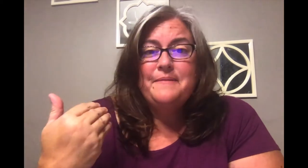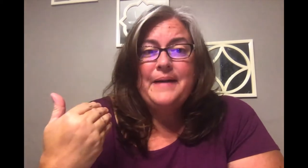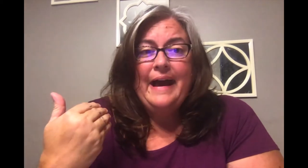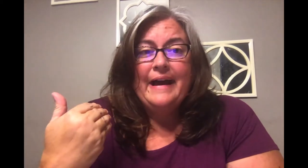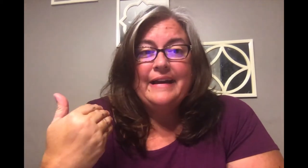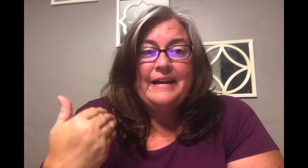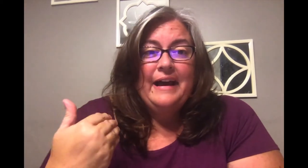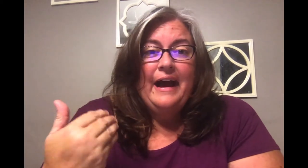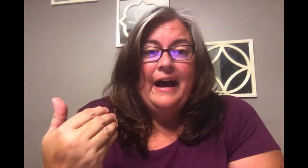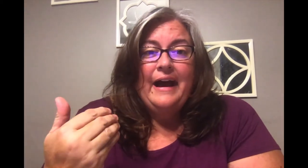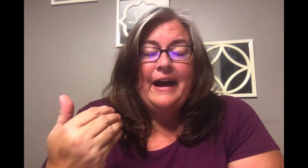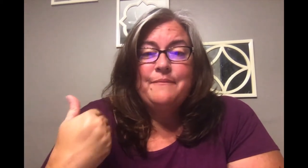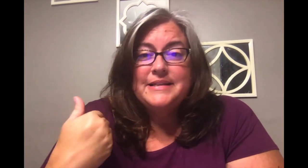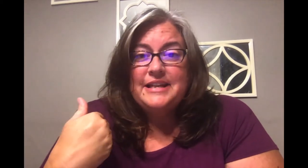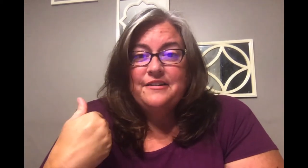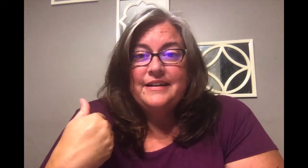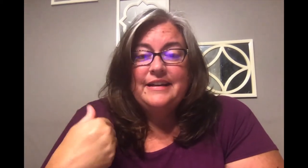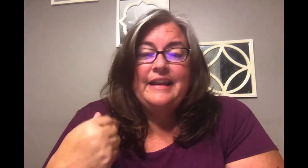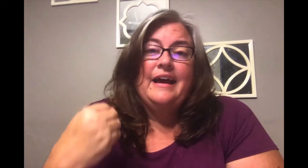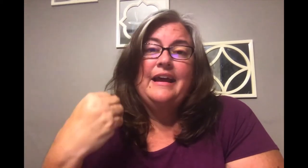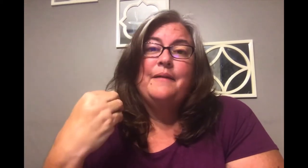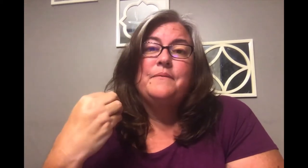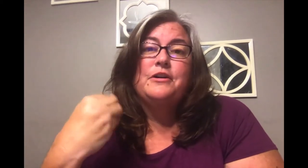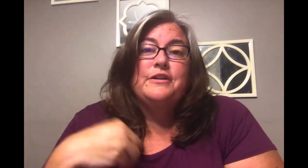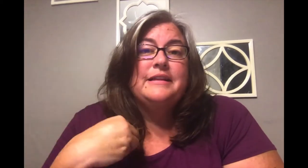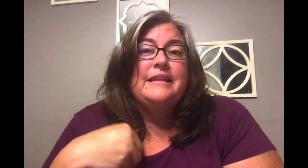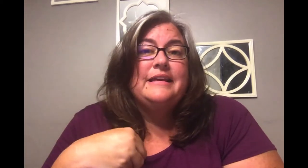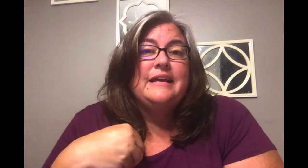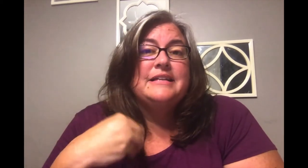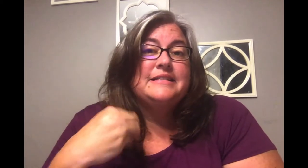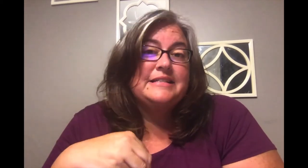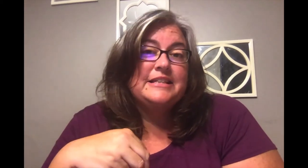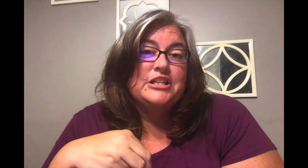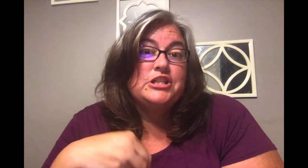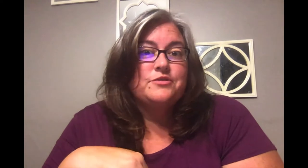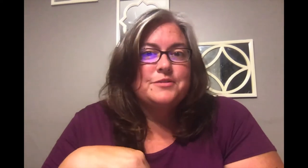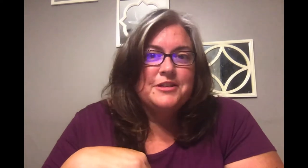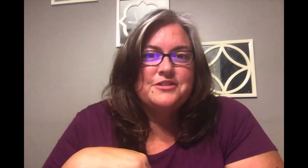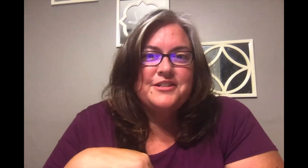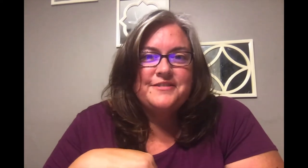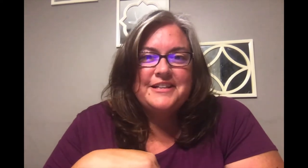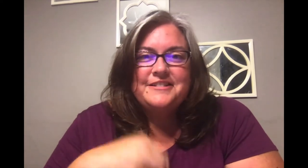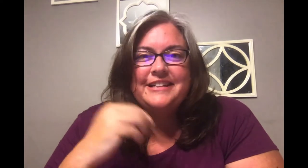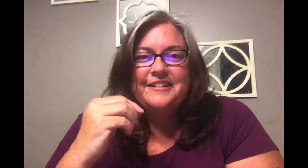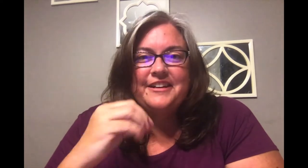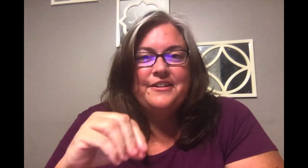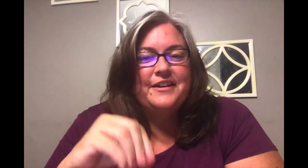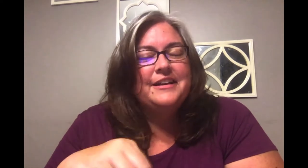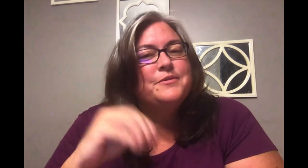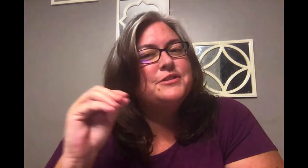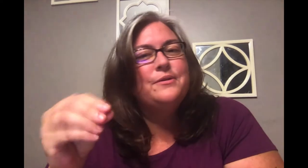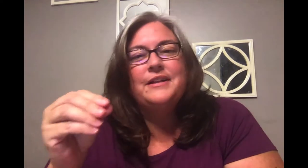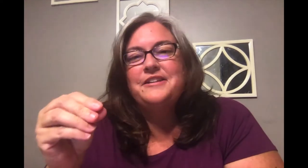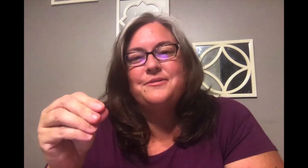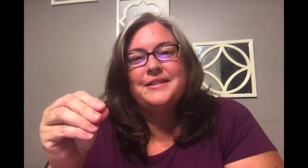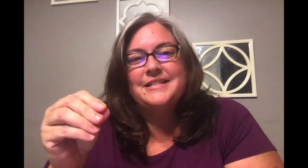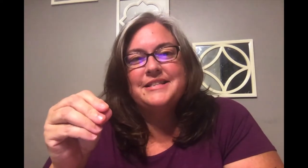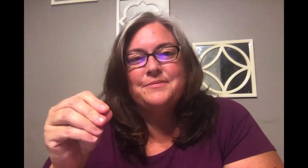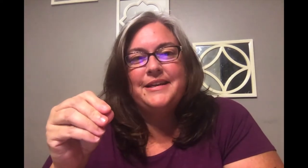back i'm miss aaron and i am currently the assistant children's ministry director here at anona and i'm so glad you're with us this week